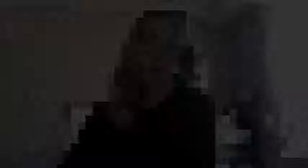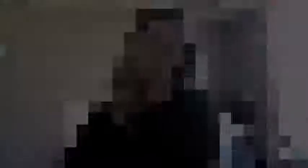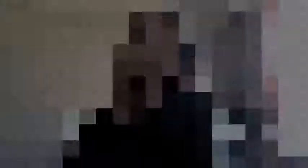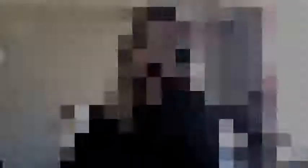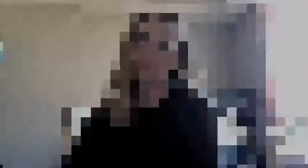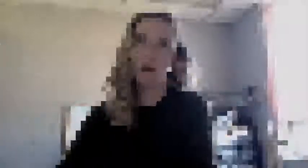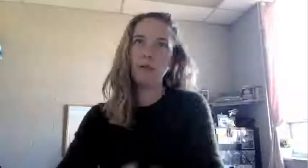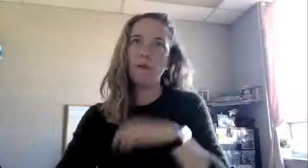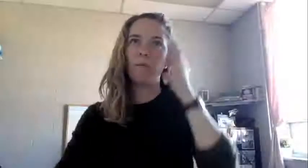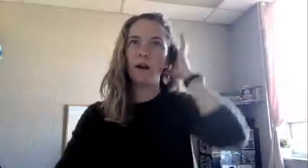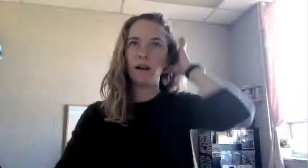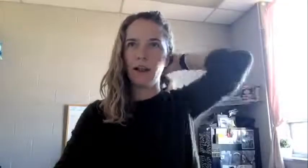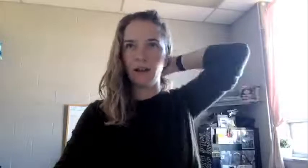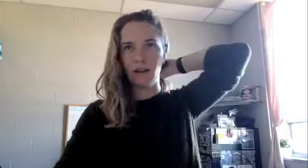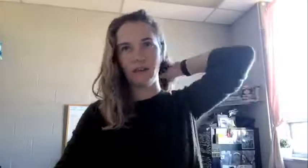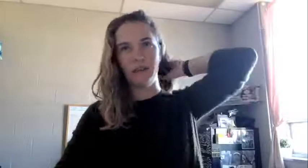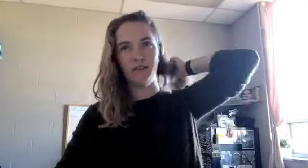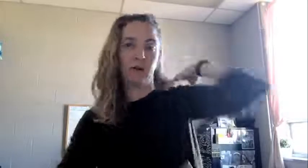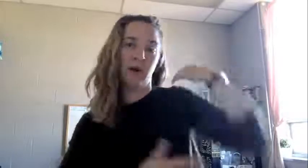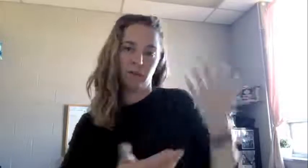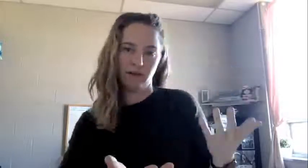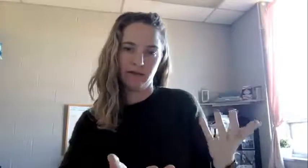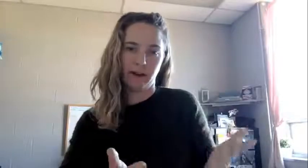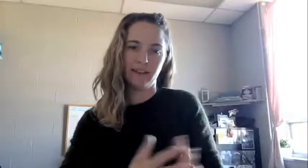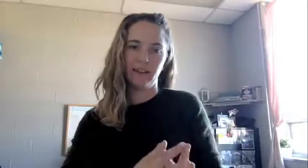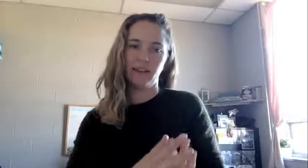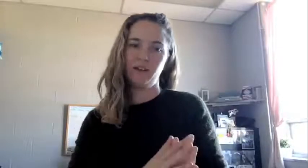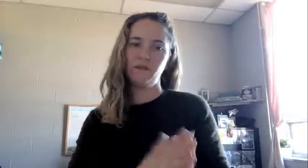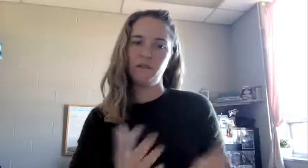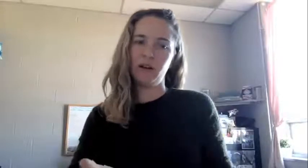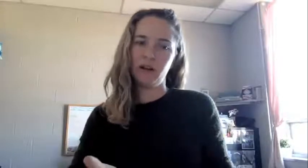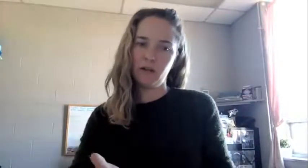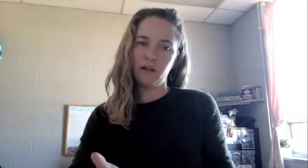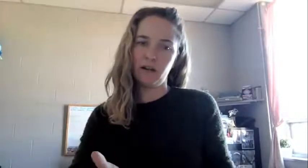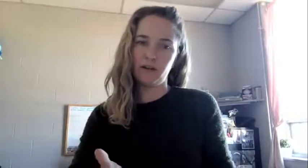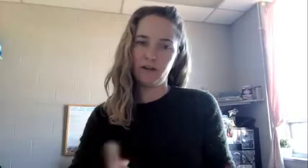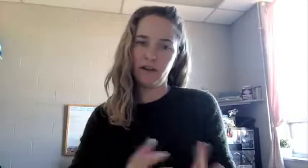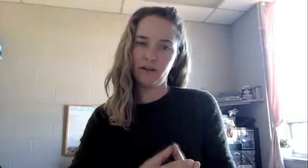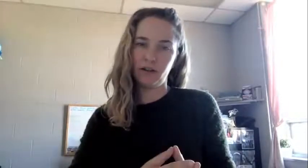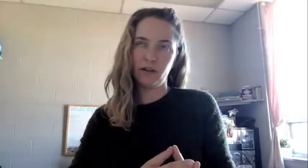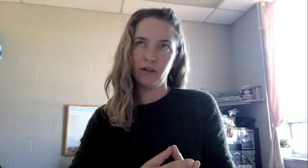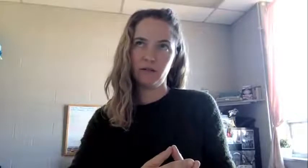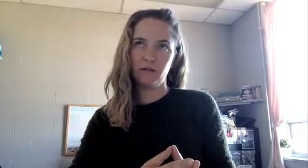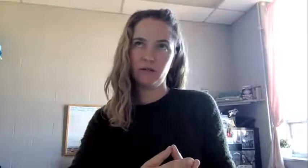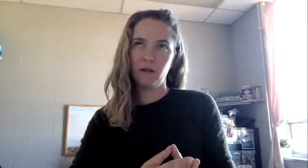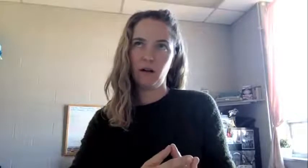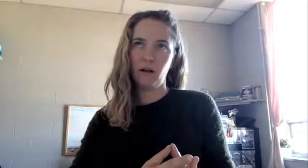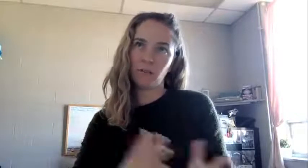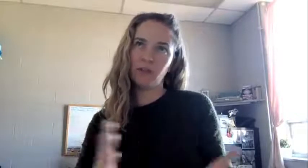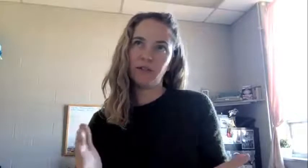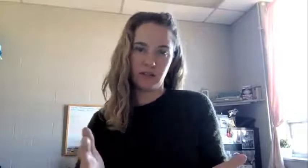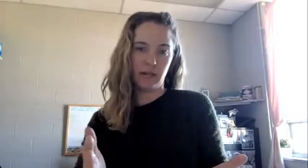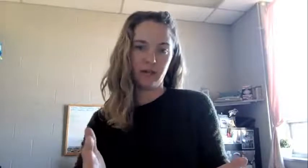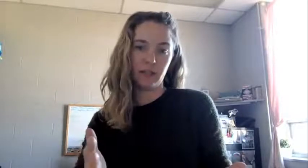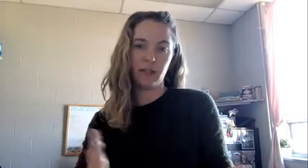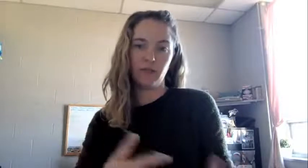So on the one hand, it's a requirement, right? Like if you are going to be a college professor, almost undoubtedly, you